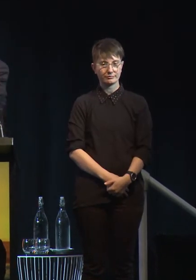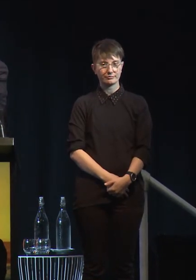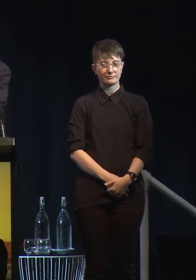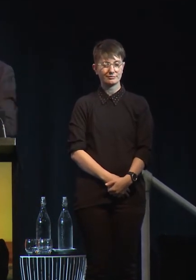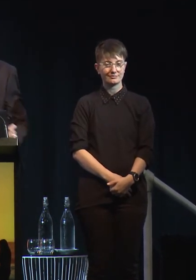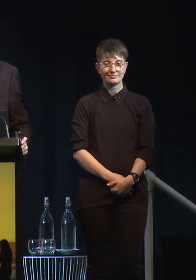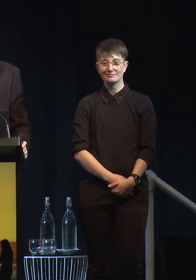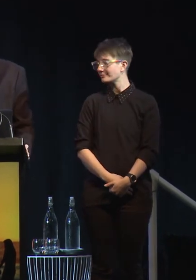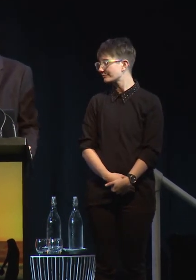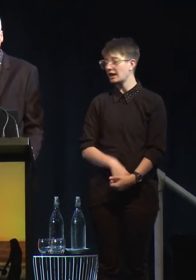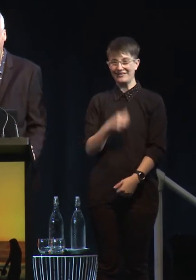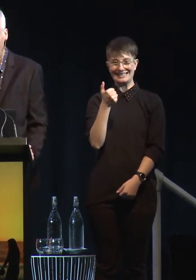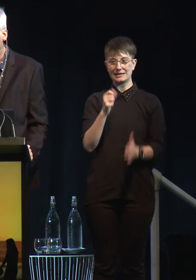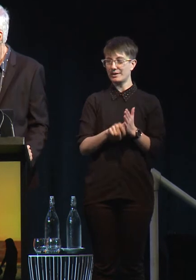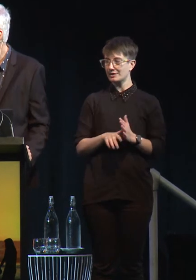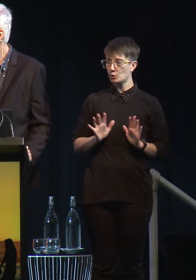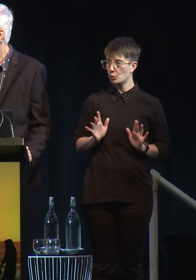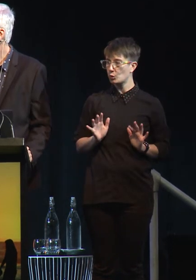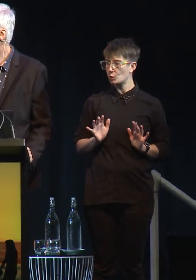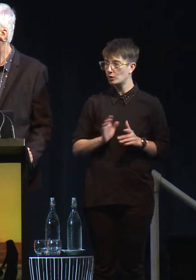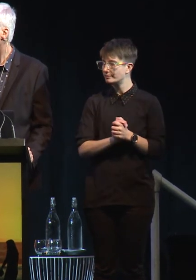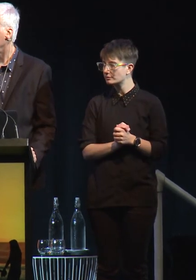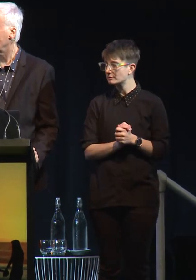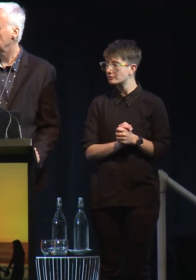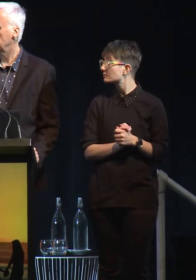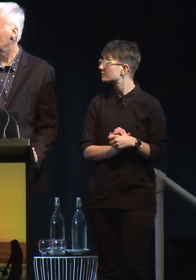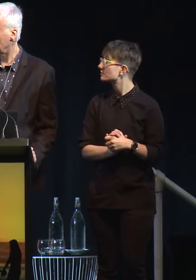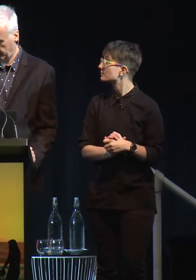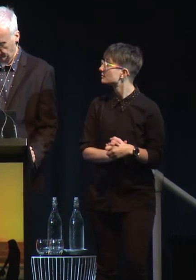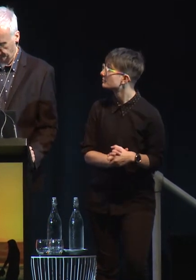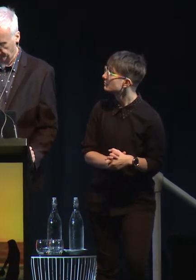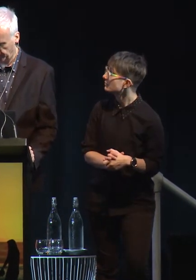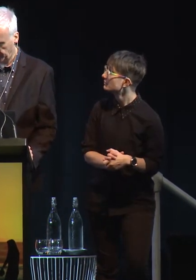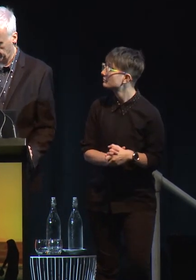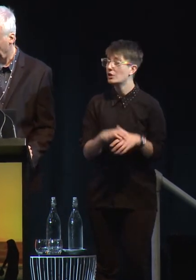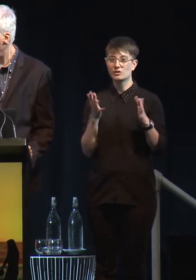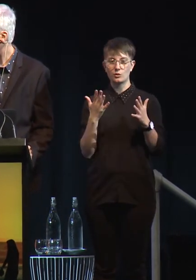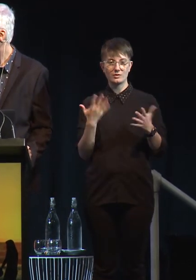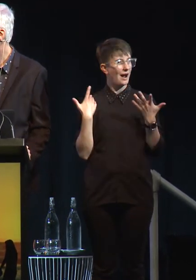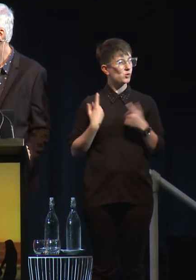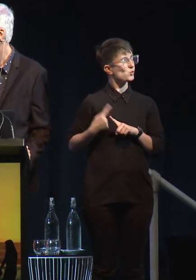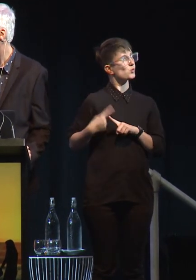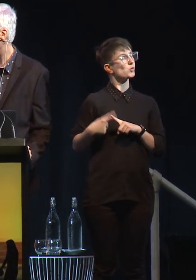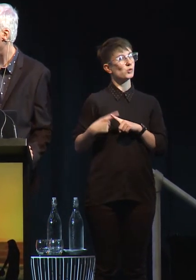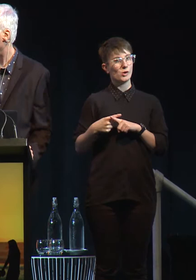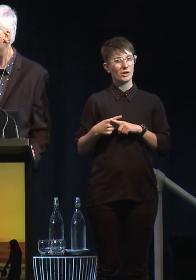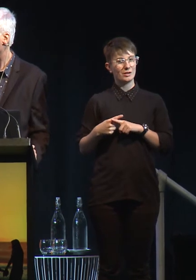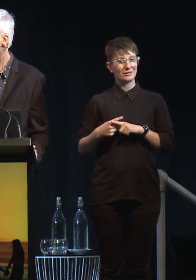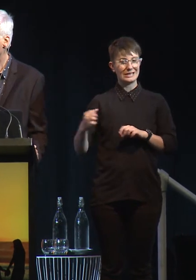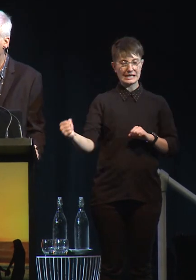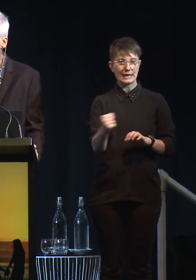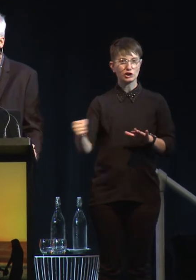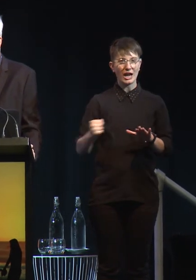So we have six minutes, so we're going to kick into fifth gear now. Yes.